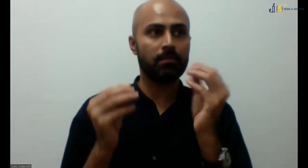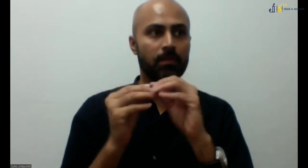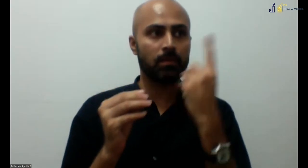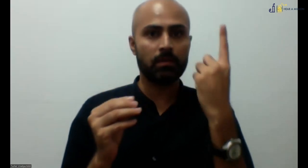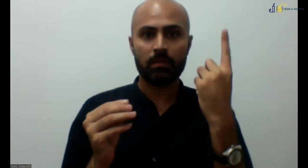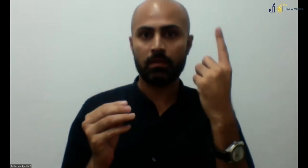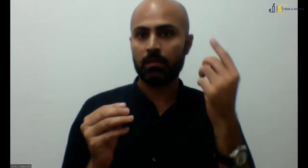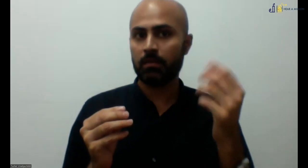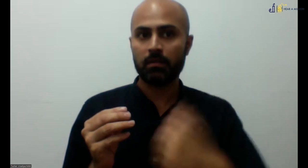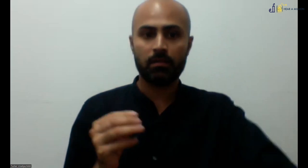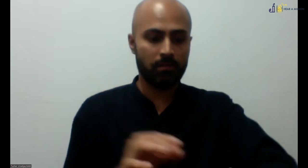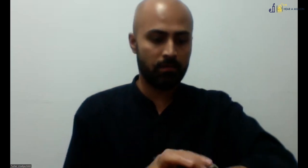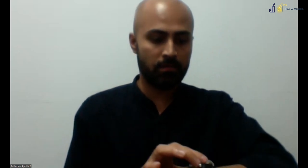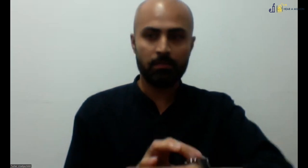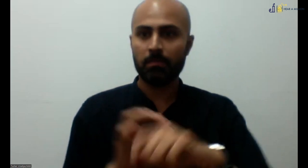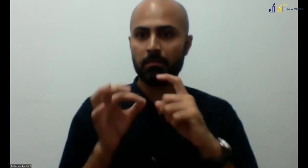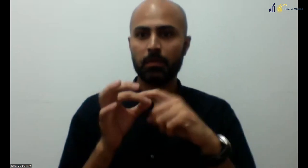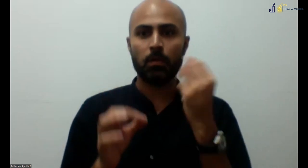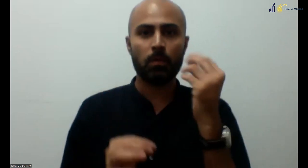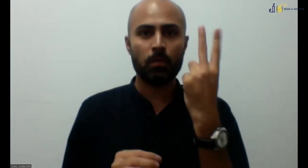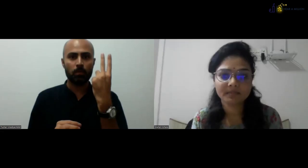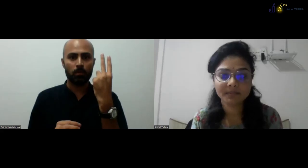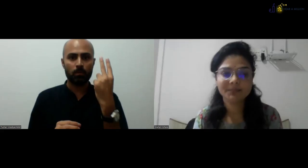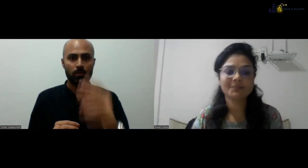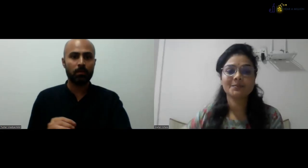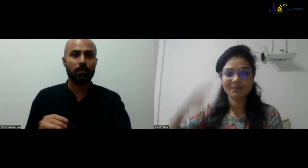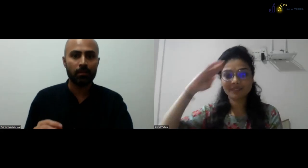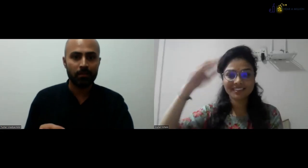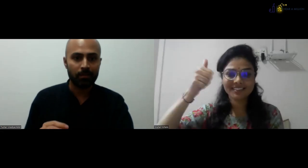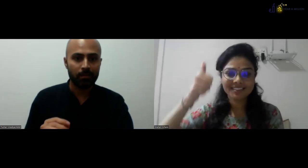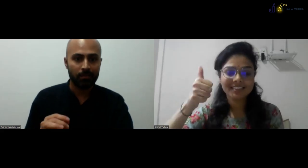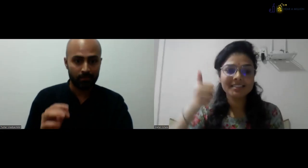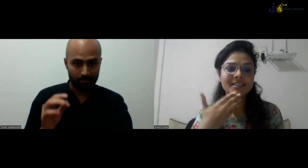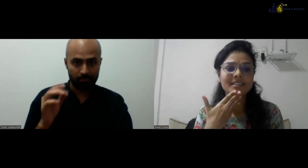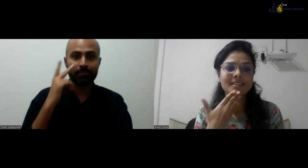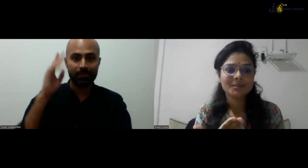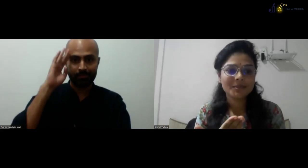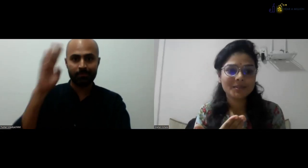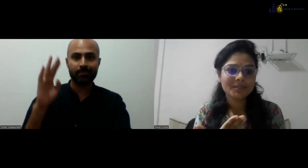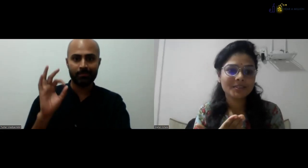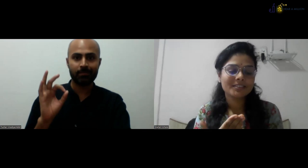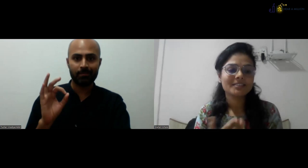we have one more person. Do we have time? We'll take two minutes.